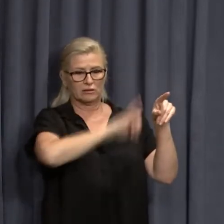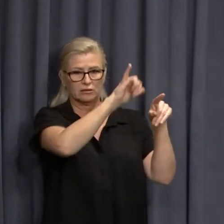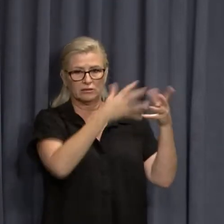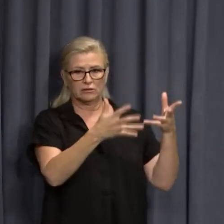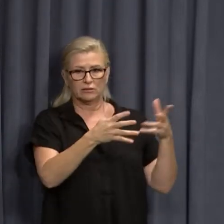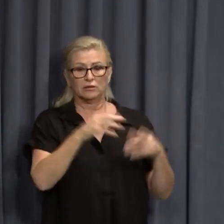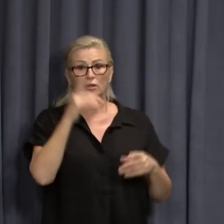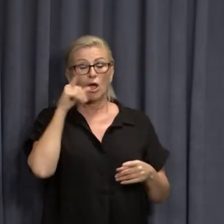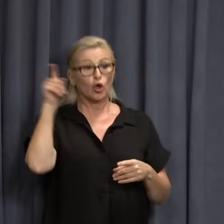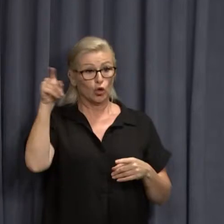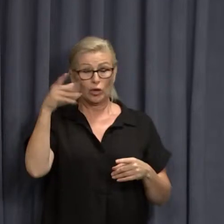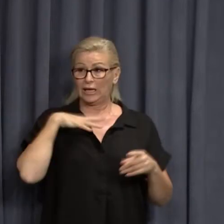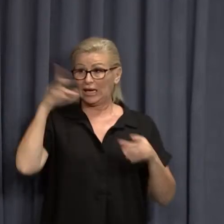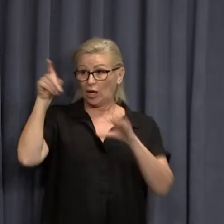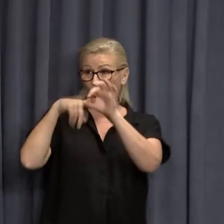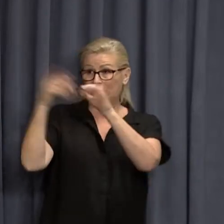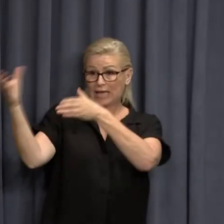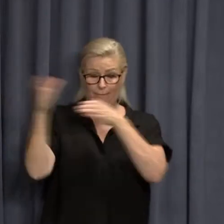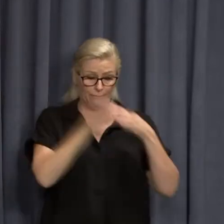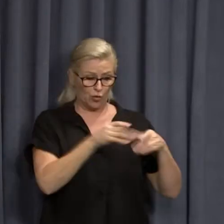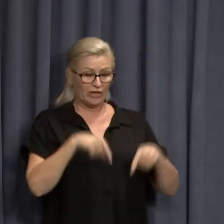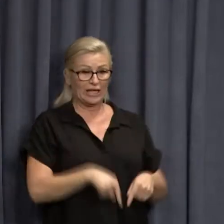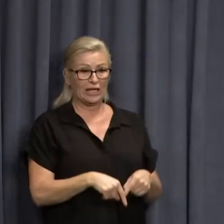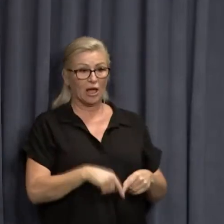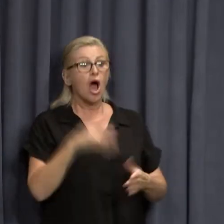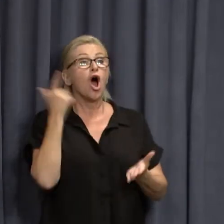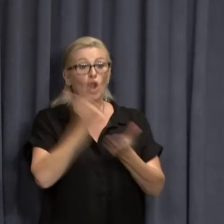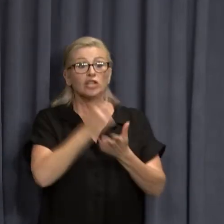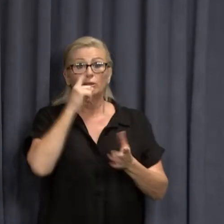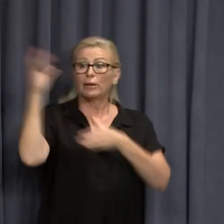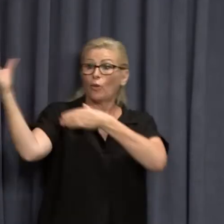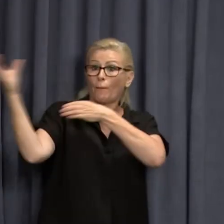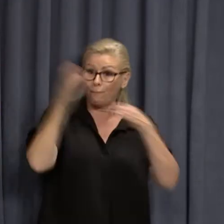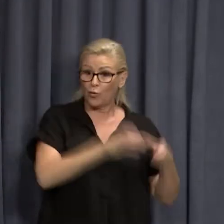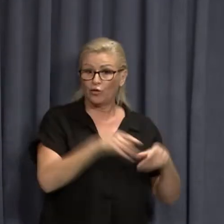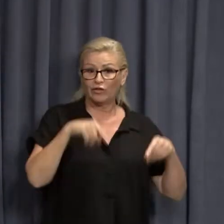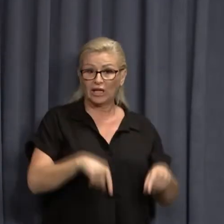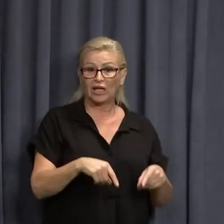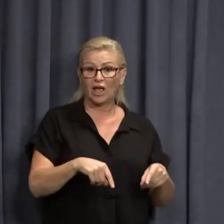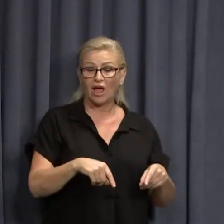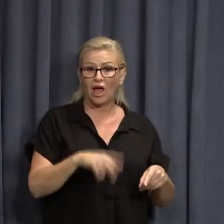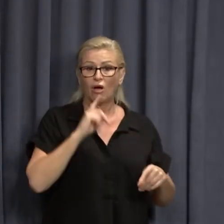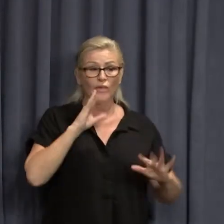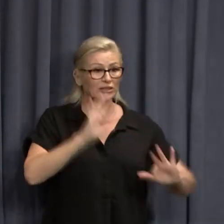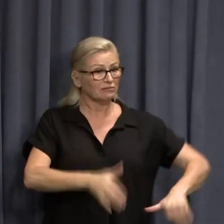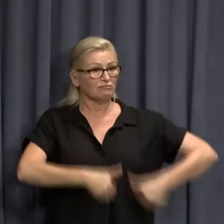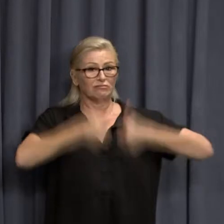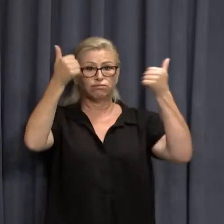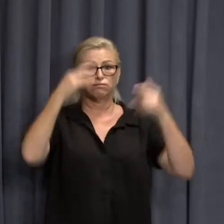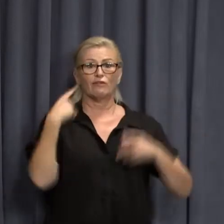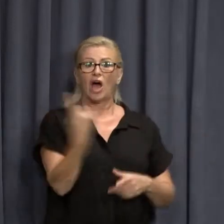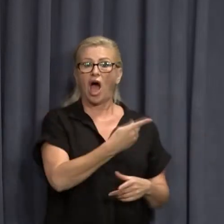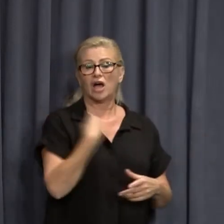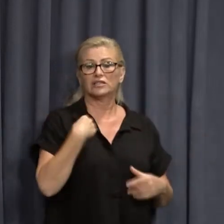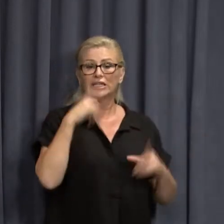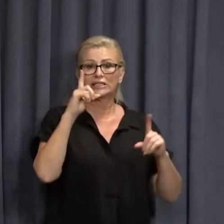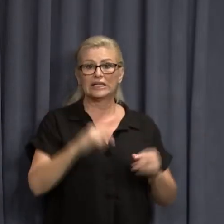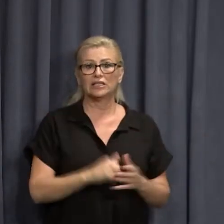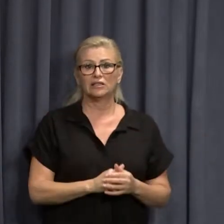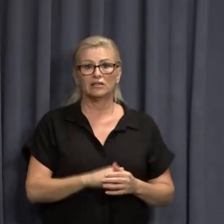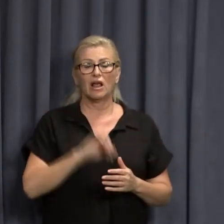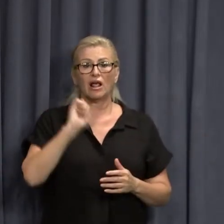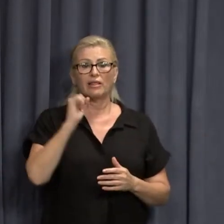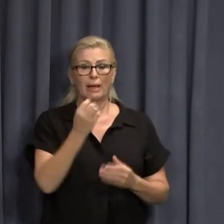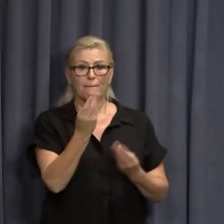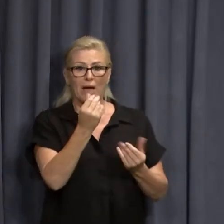is those people need to move to Western Australia. And overwhelmingly, they did. And it's been a great economic success for our state that they did come here because their income